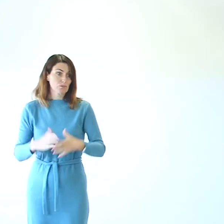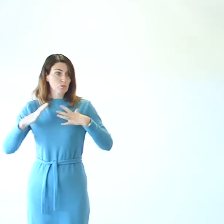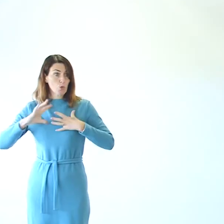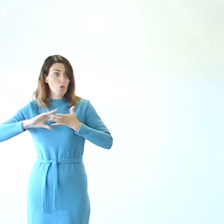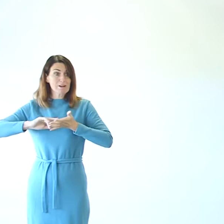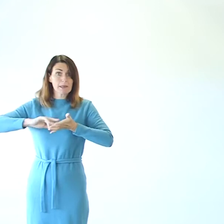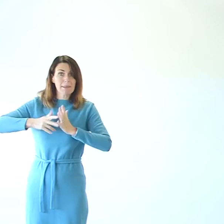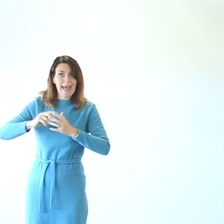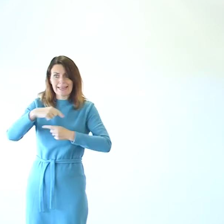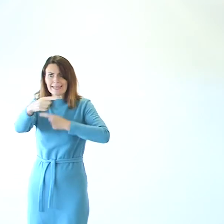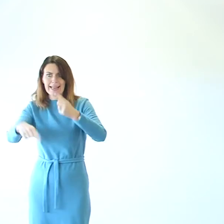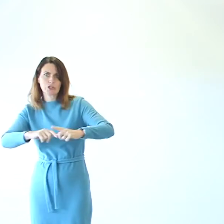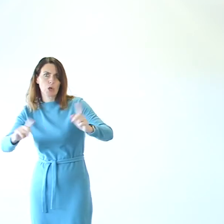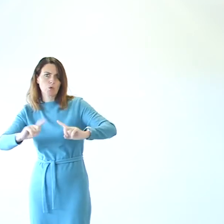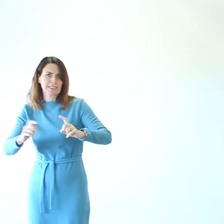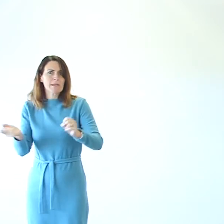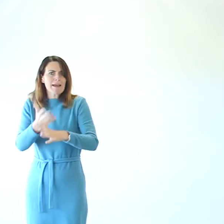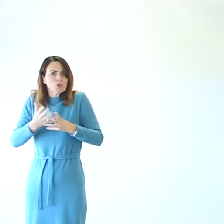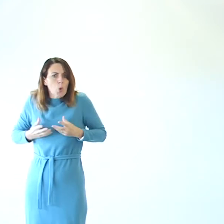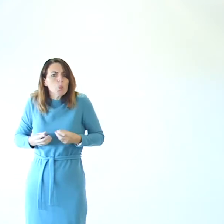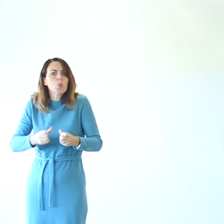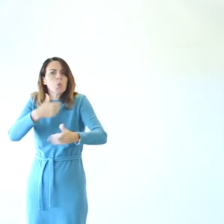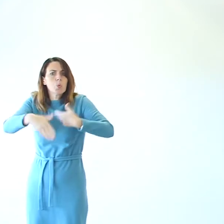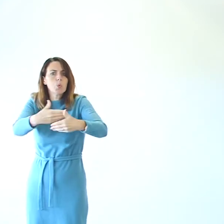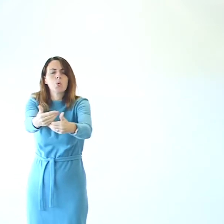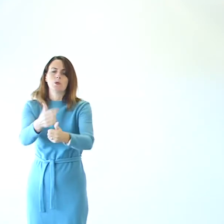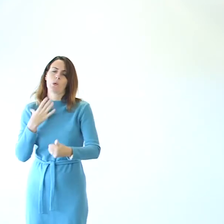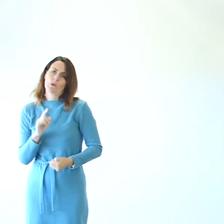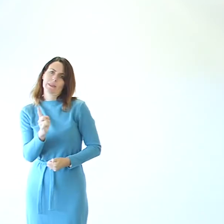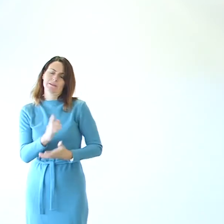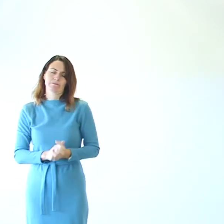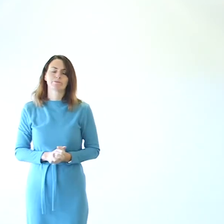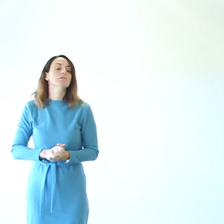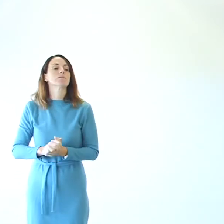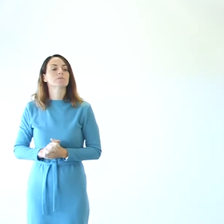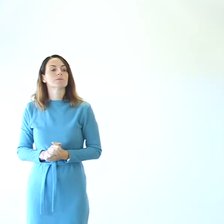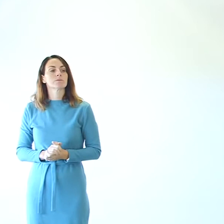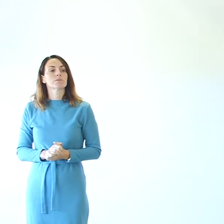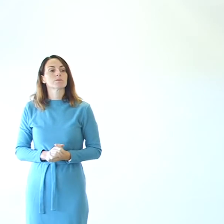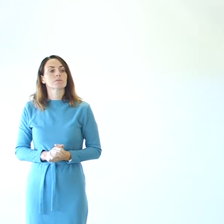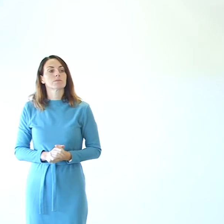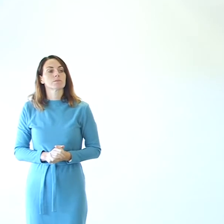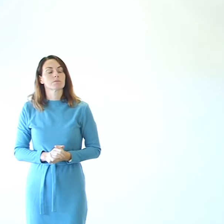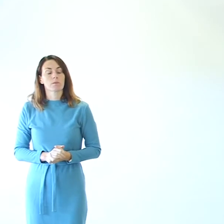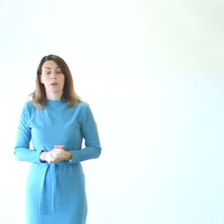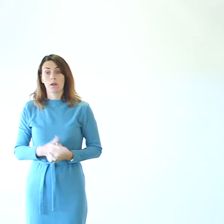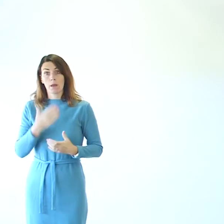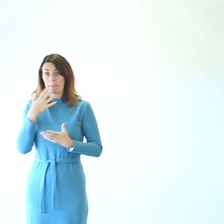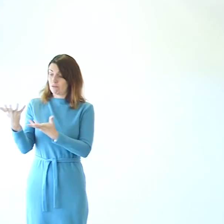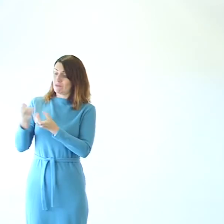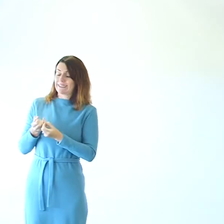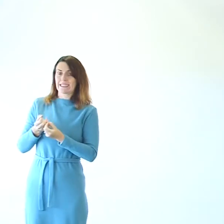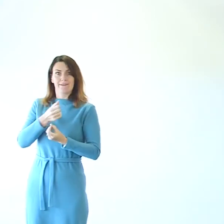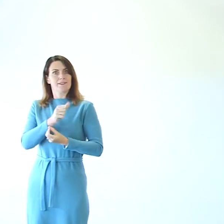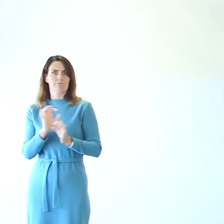planning for what we're going to do next year to make sure that we can continue to support the sector. We have had a couple of really nice grants from the